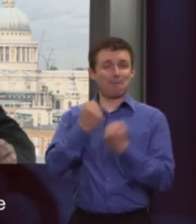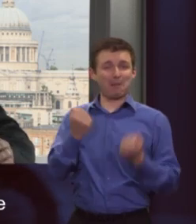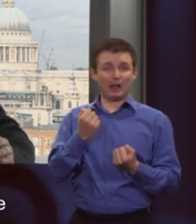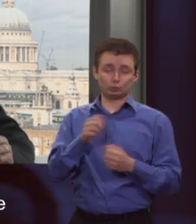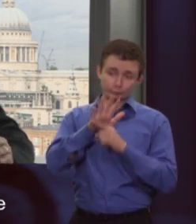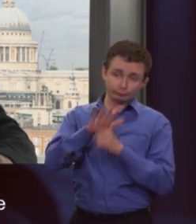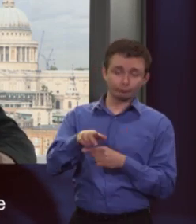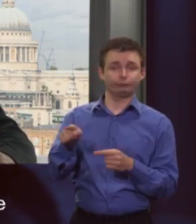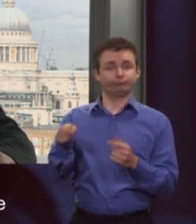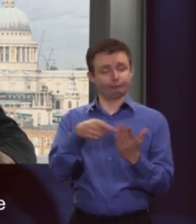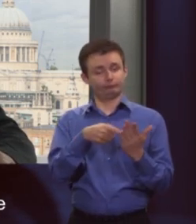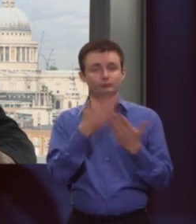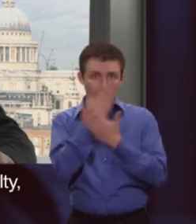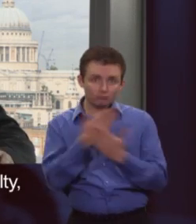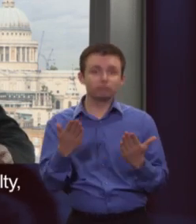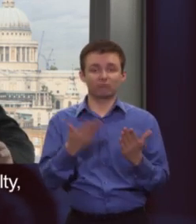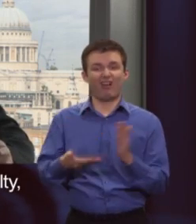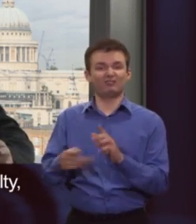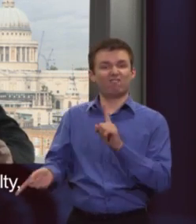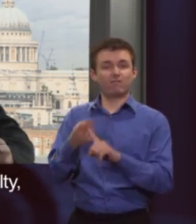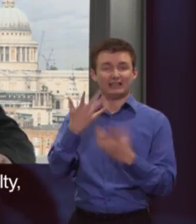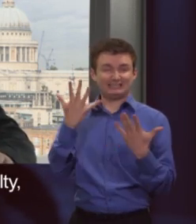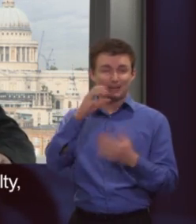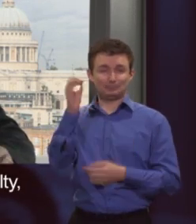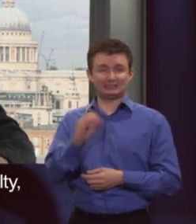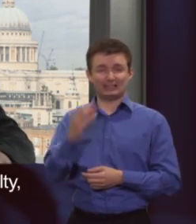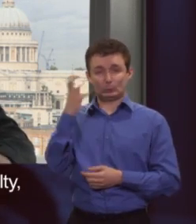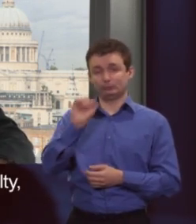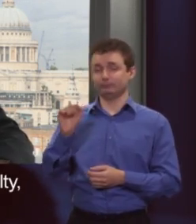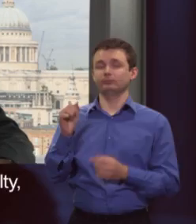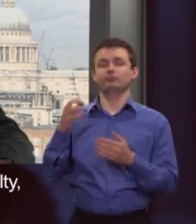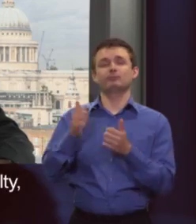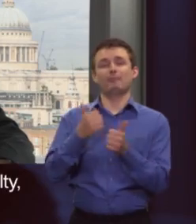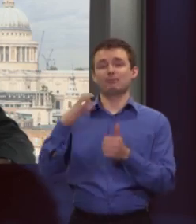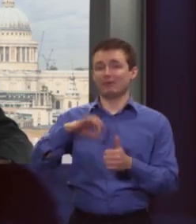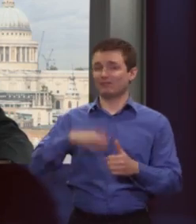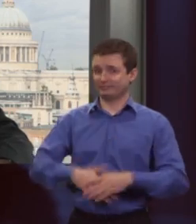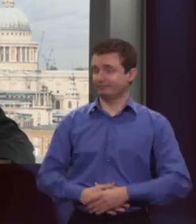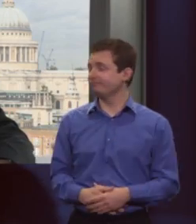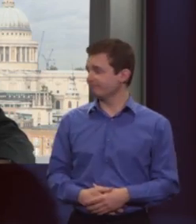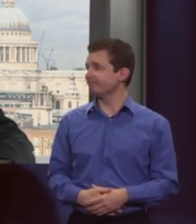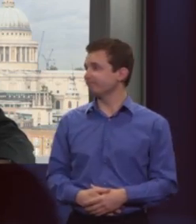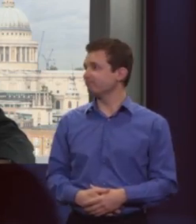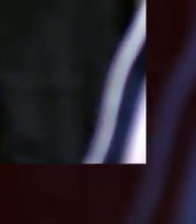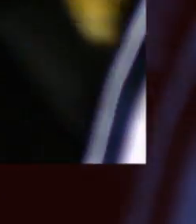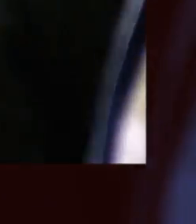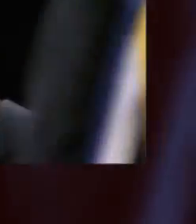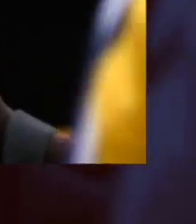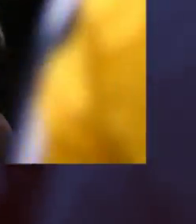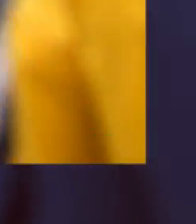of non-compliance is a very large financial penalty, a very large fine, up to 10% of group turnover.